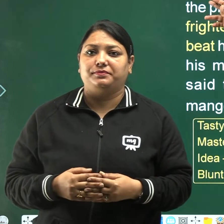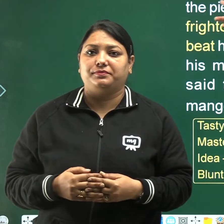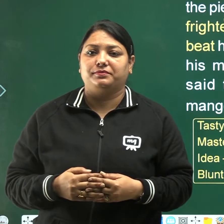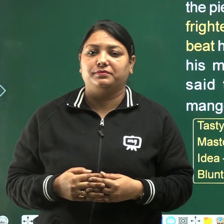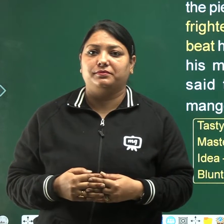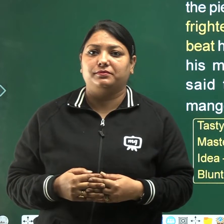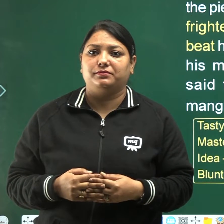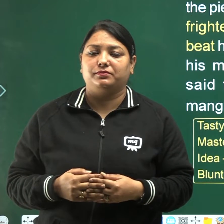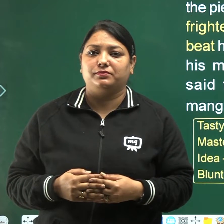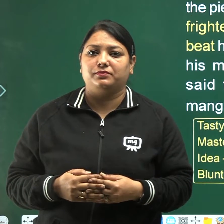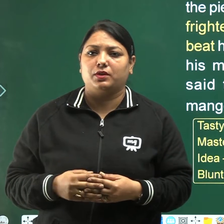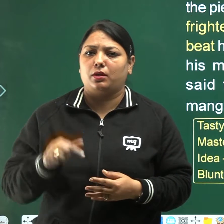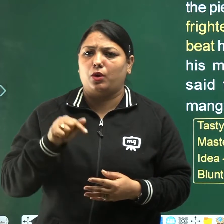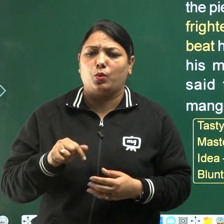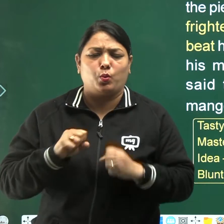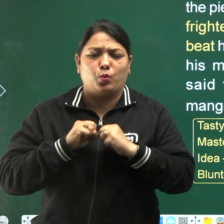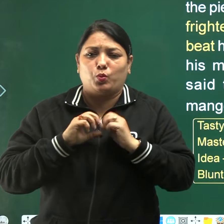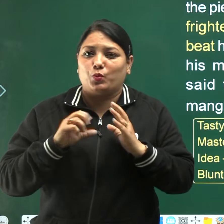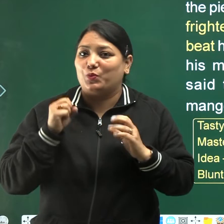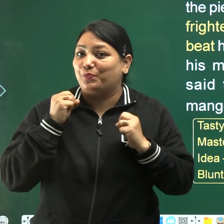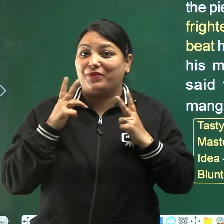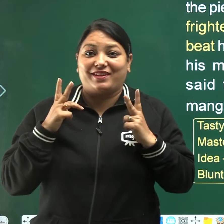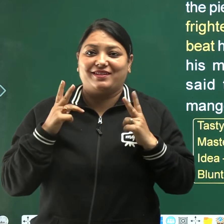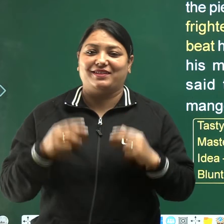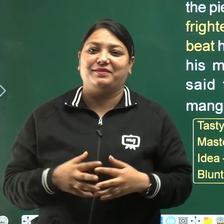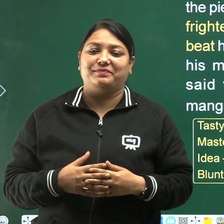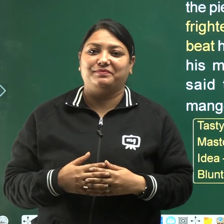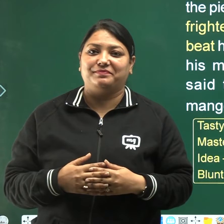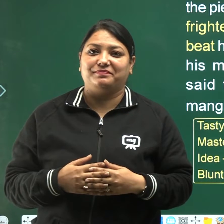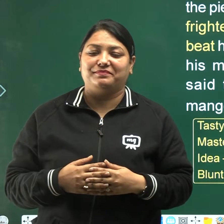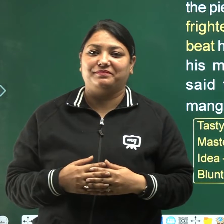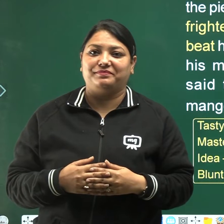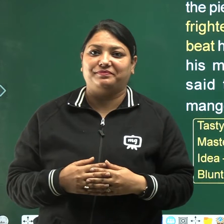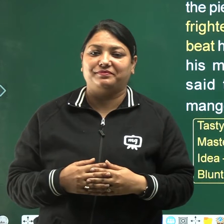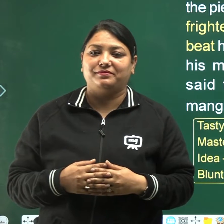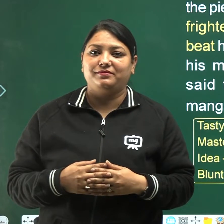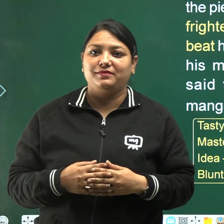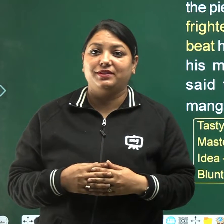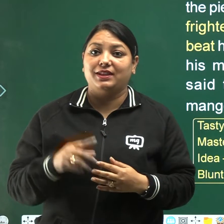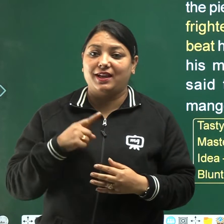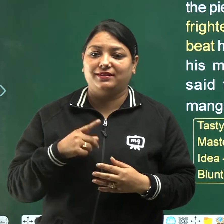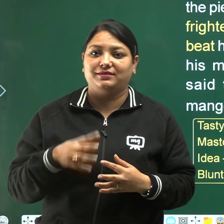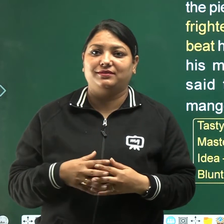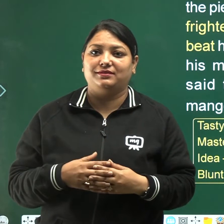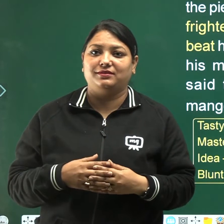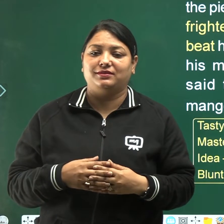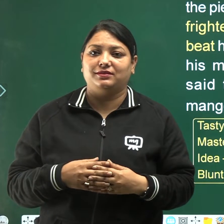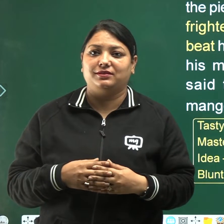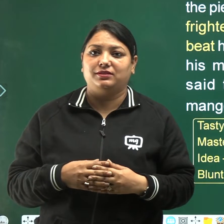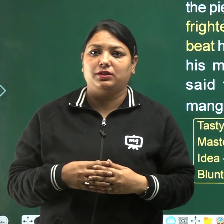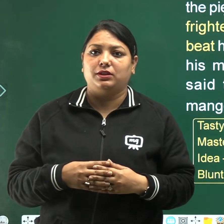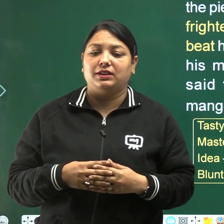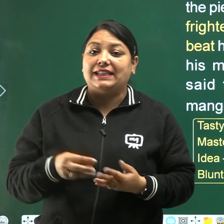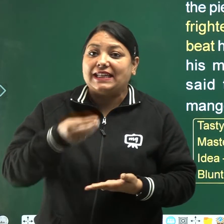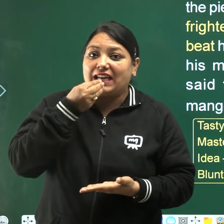It was so tasty that he ate all